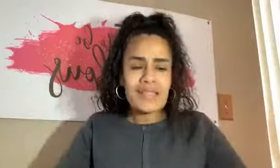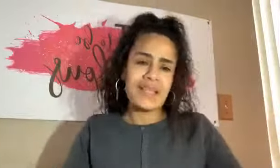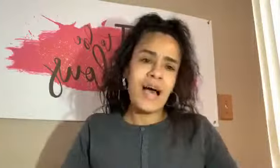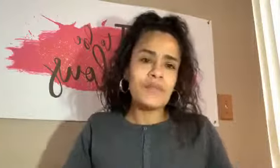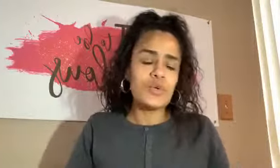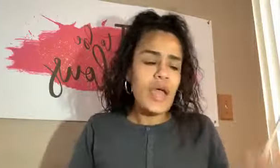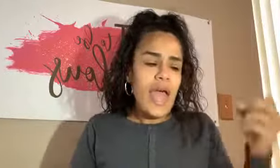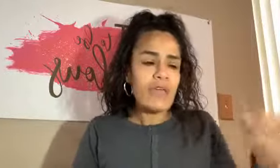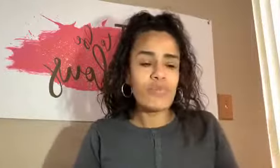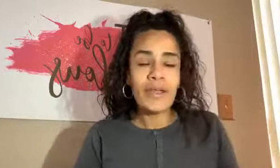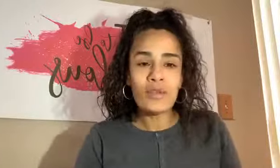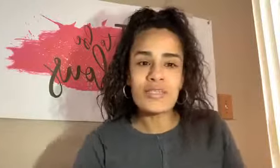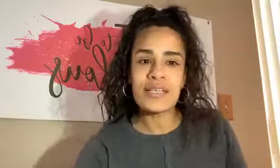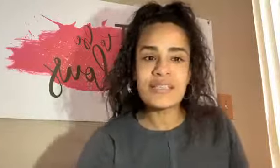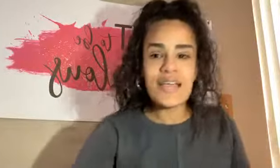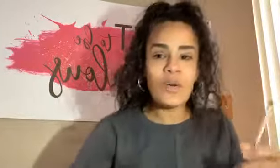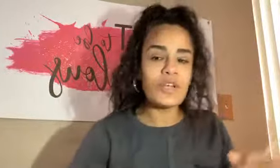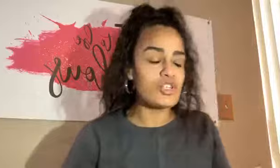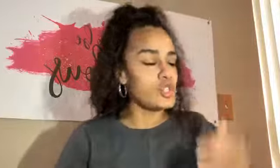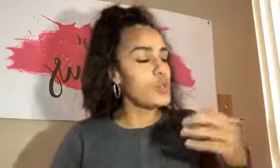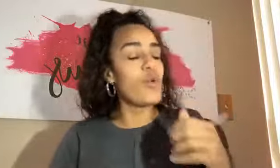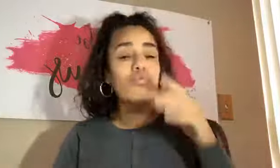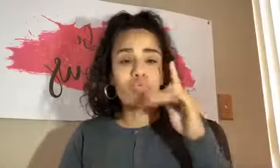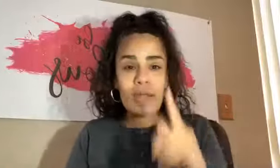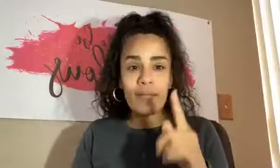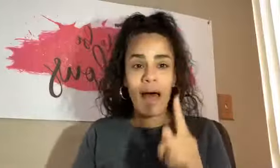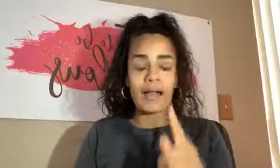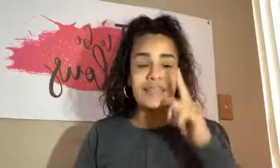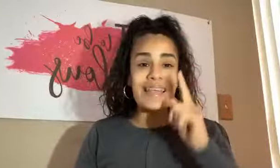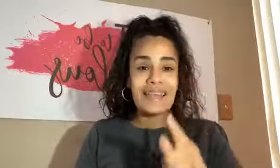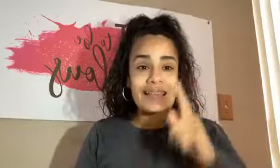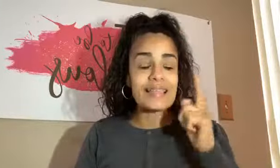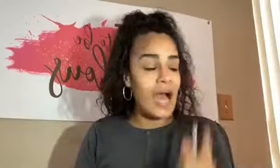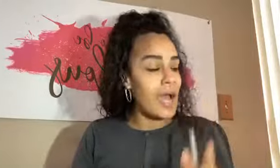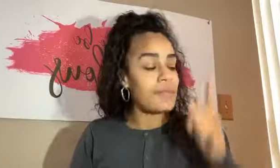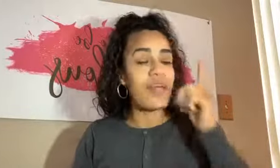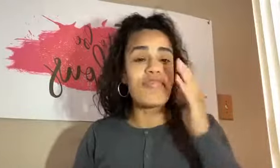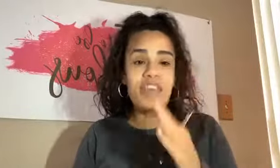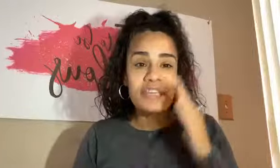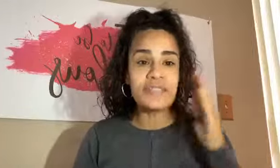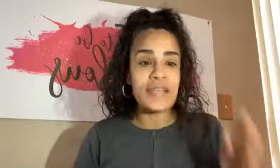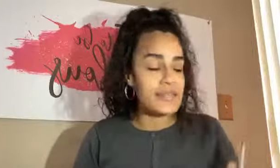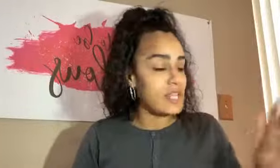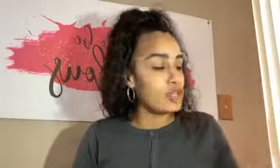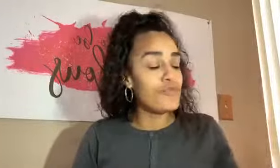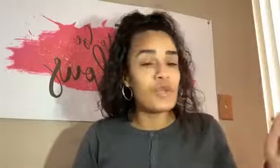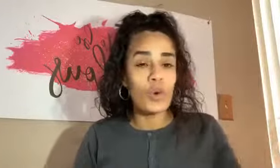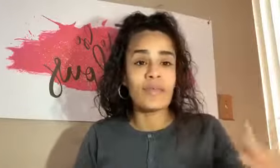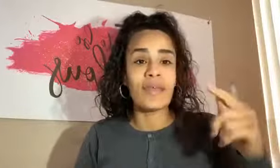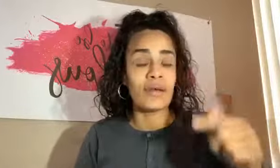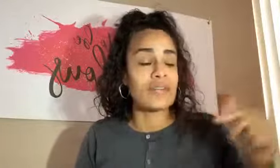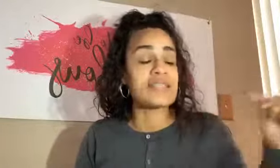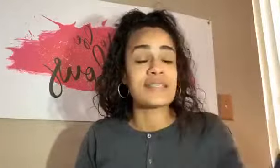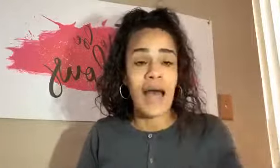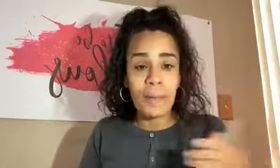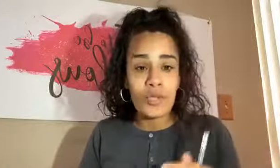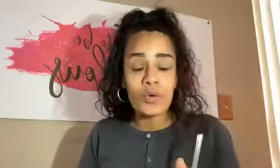has stopped you? And write those things down because you will realize in time that these things that you've noted down that stopped you